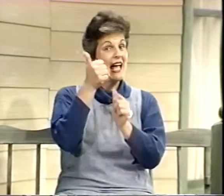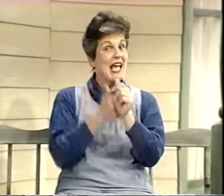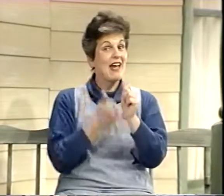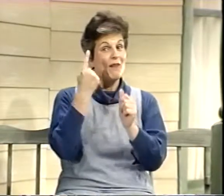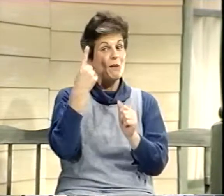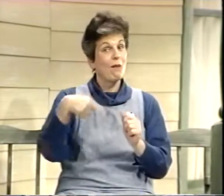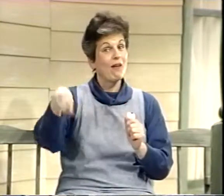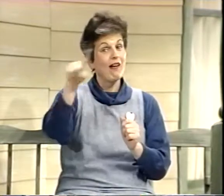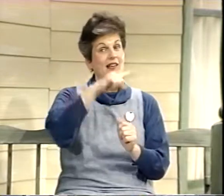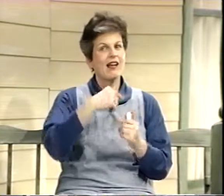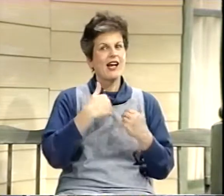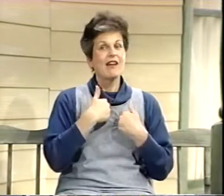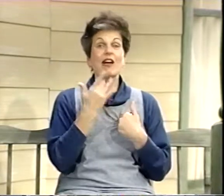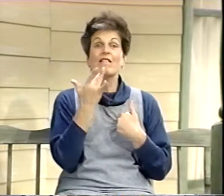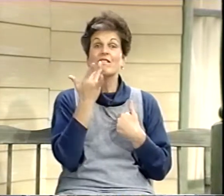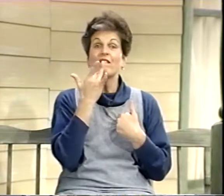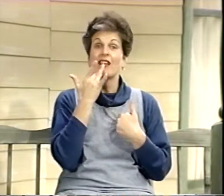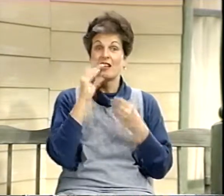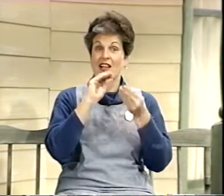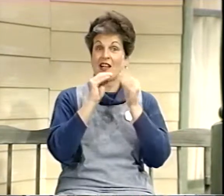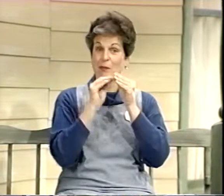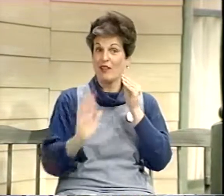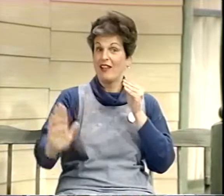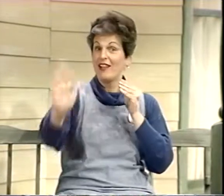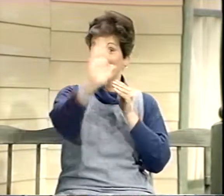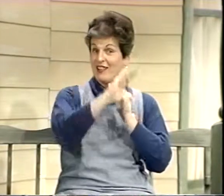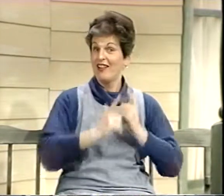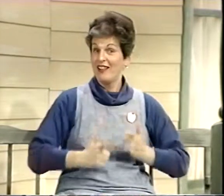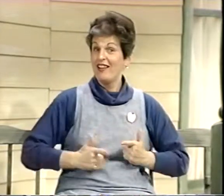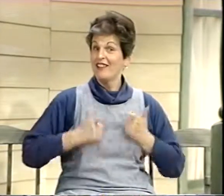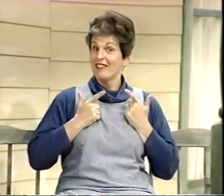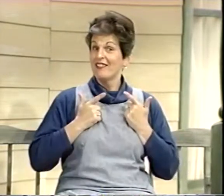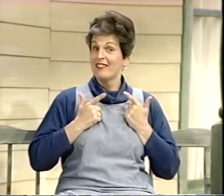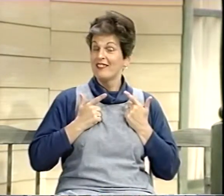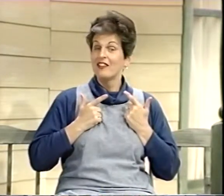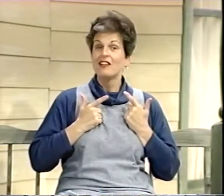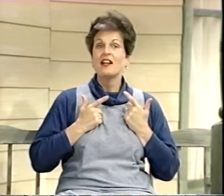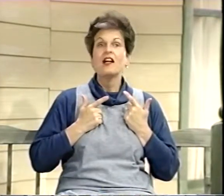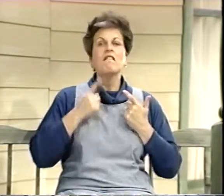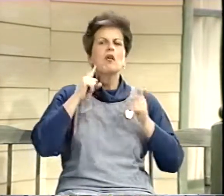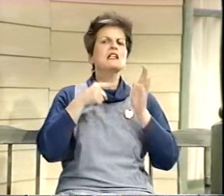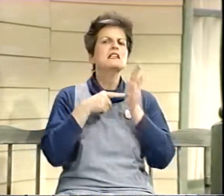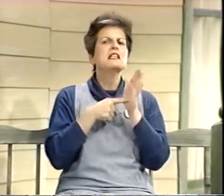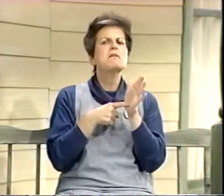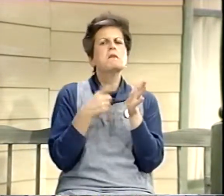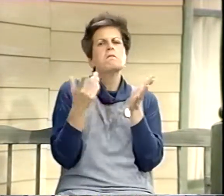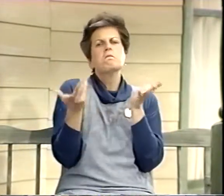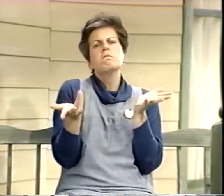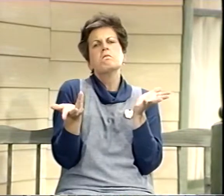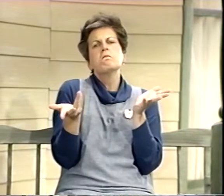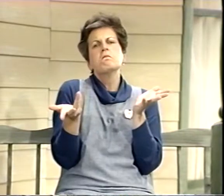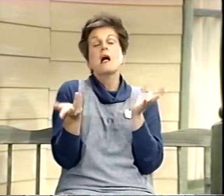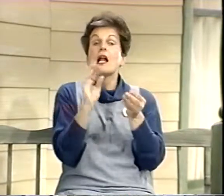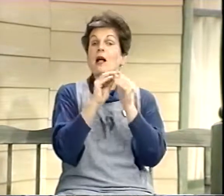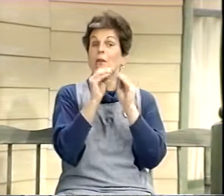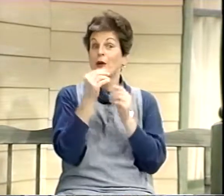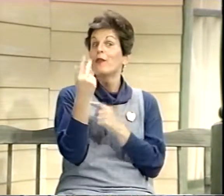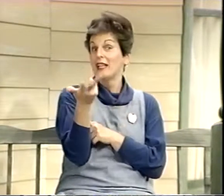Everyone has favorite numbers in their lives. For example, the number